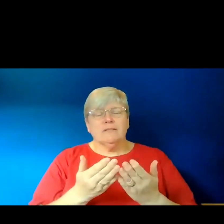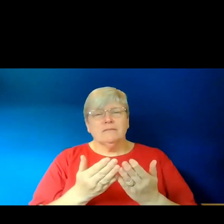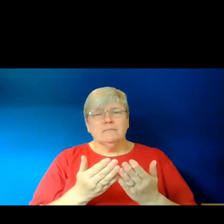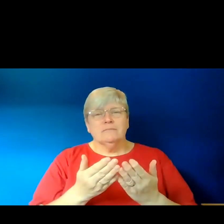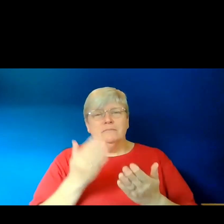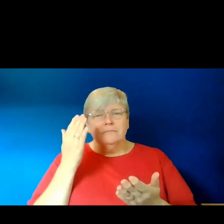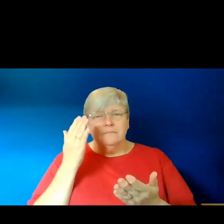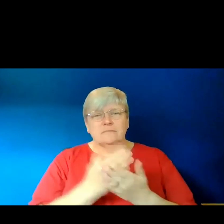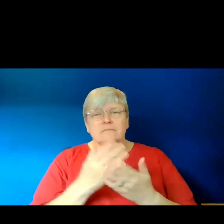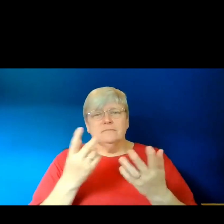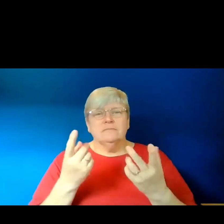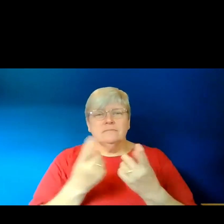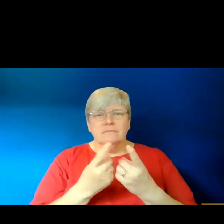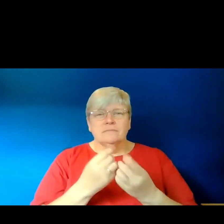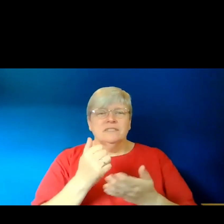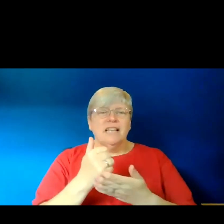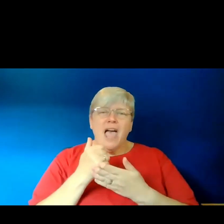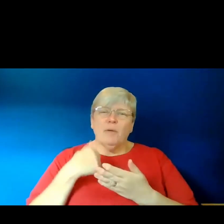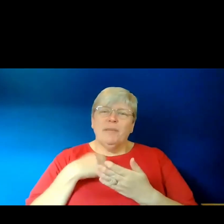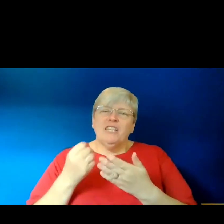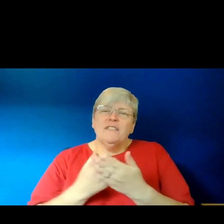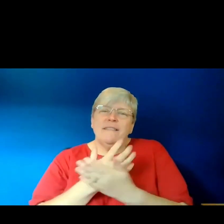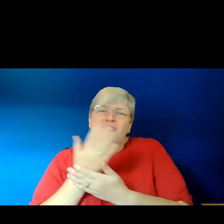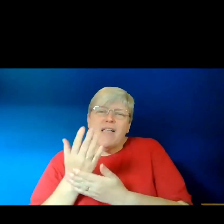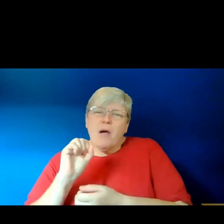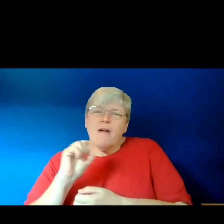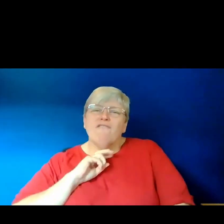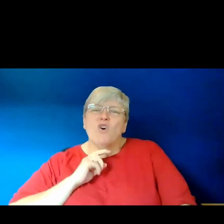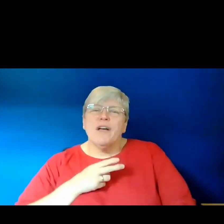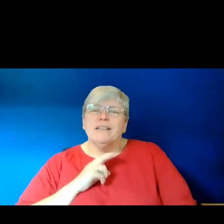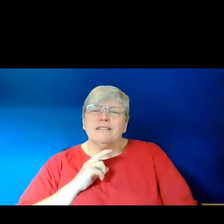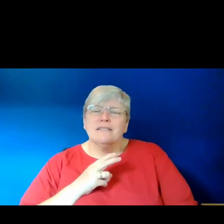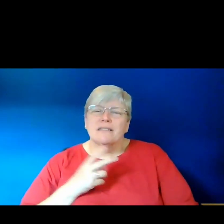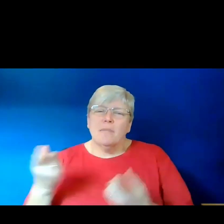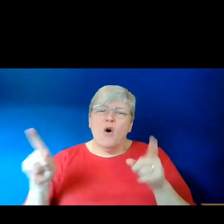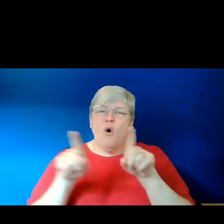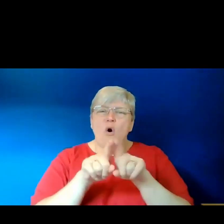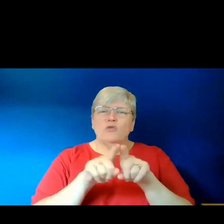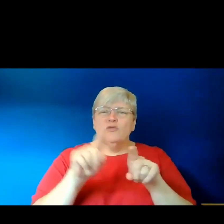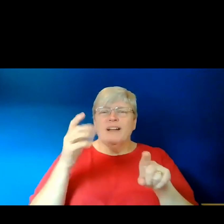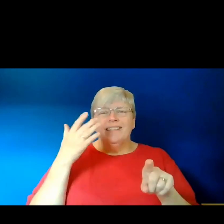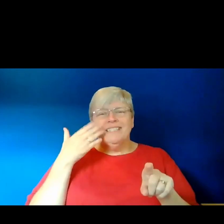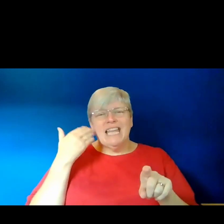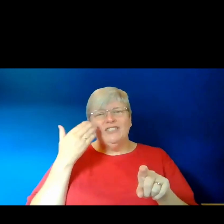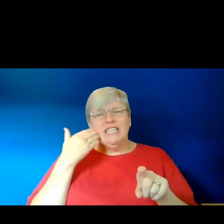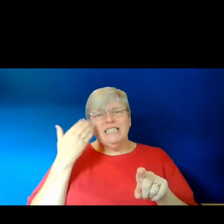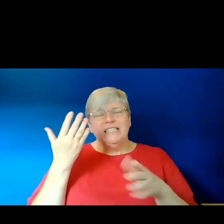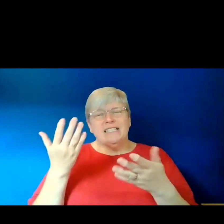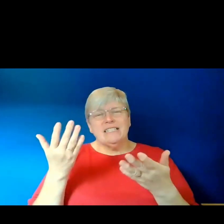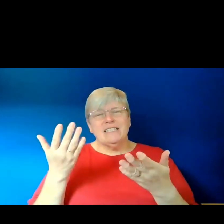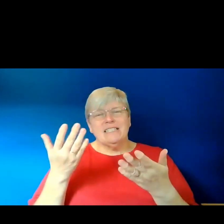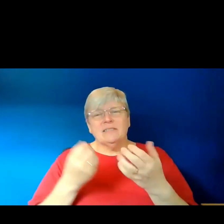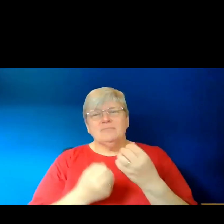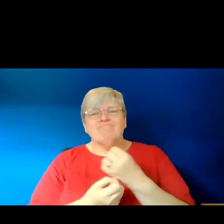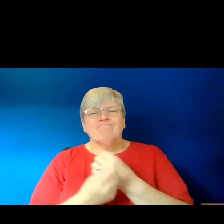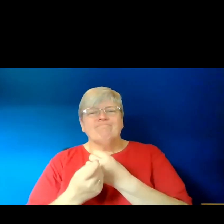definitely something that helped me develop Truti Trinh's voice, but also her tenderness and her occasional